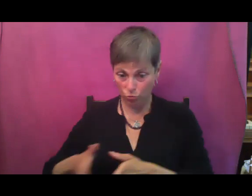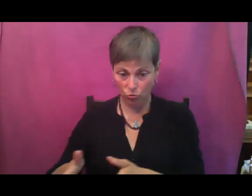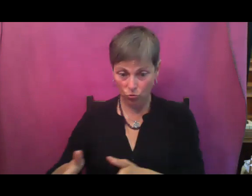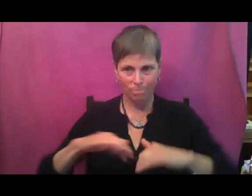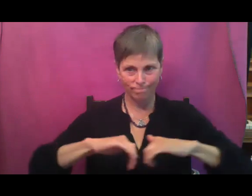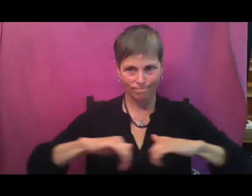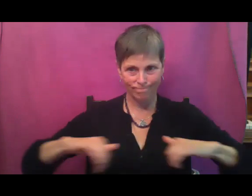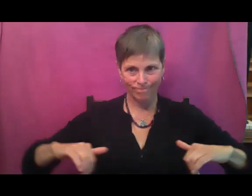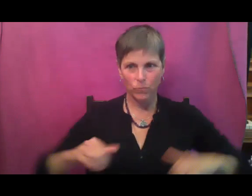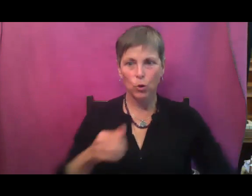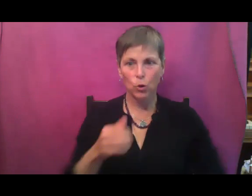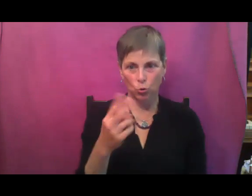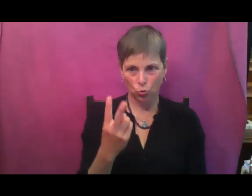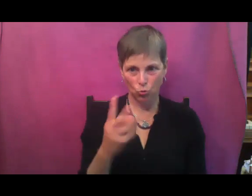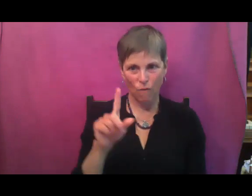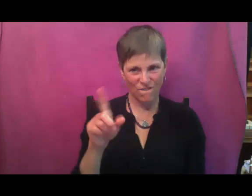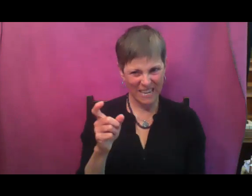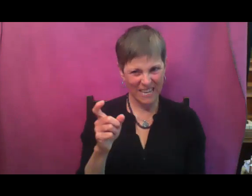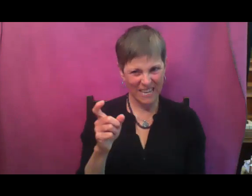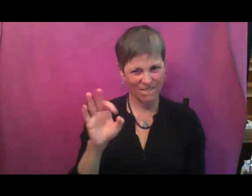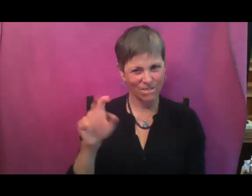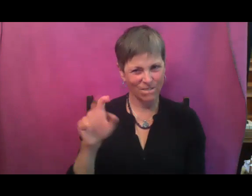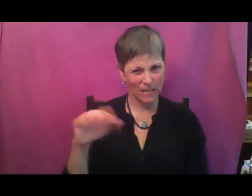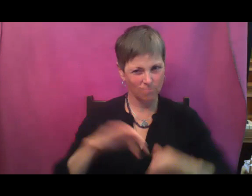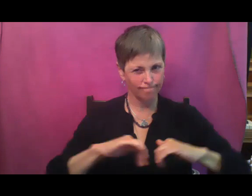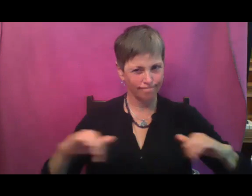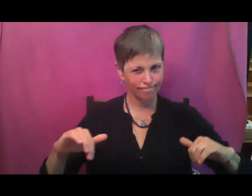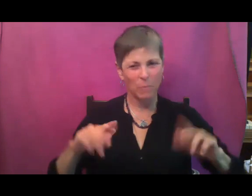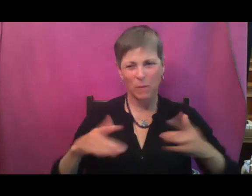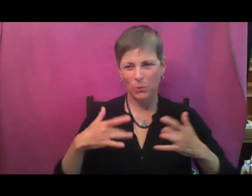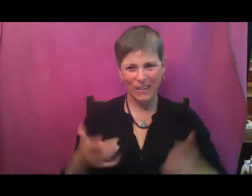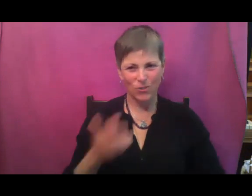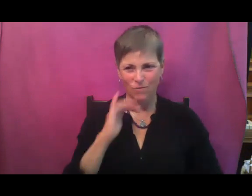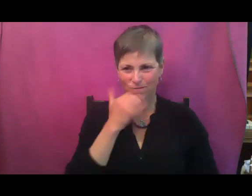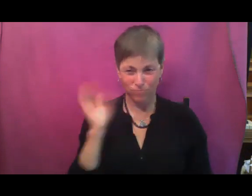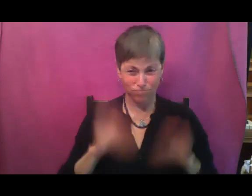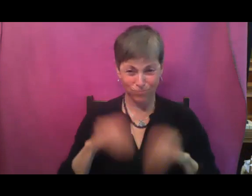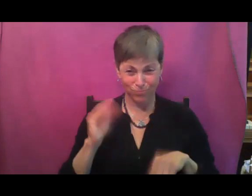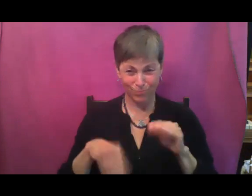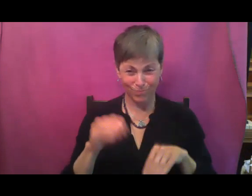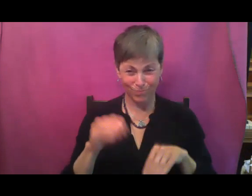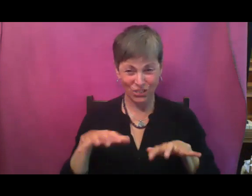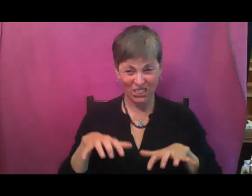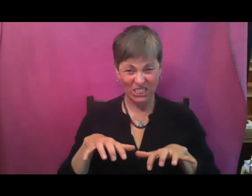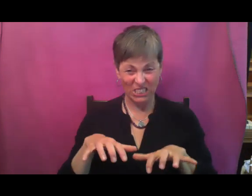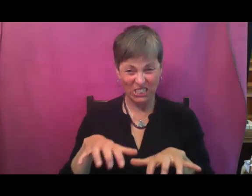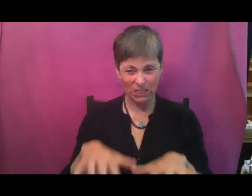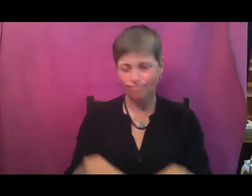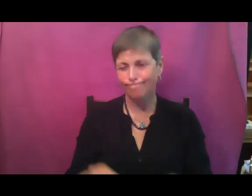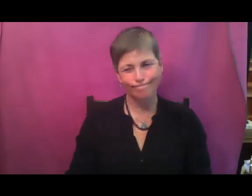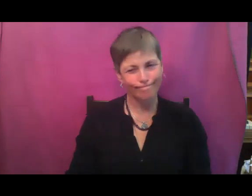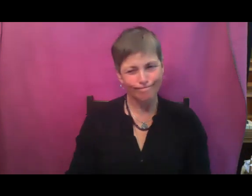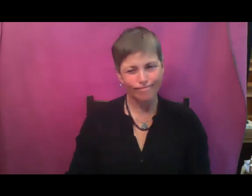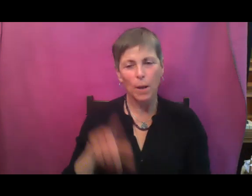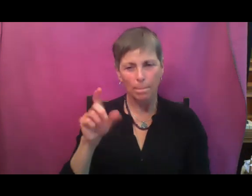cucumber plants. A really common mistake is just overcrowding. And so it's really important to have minimum two